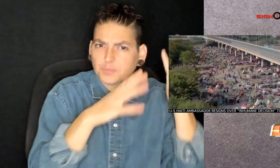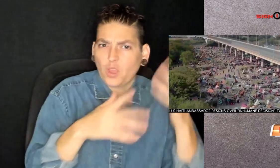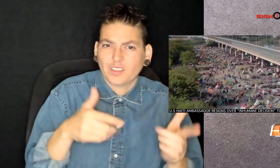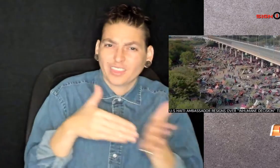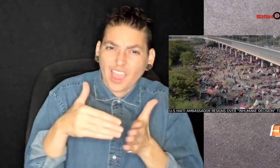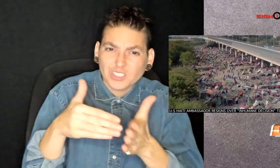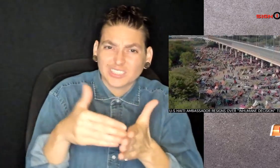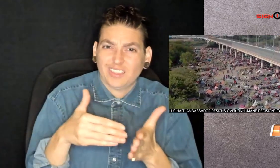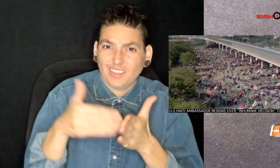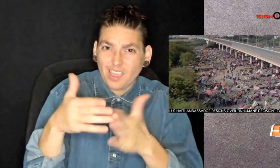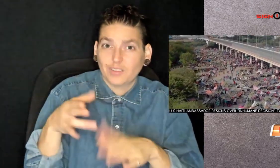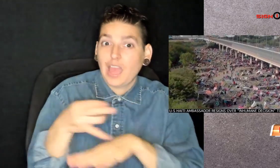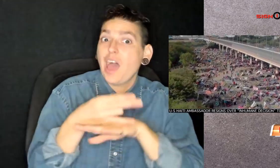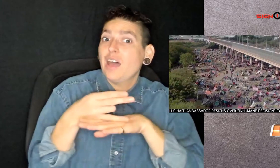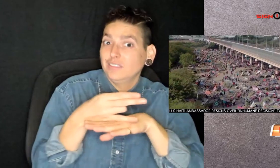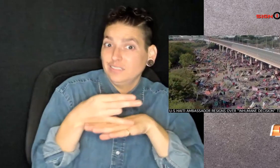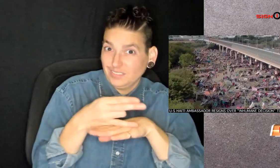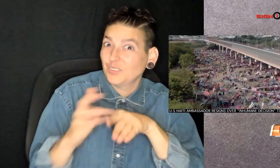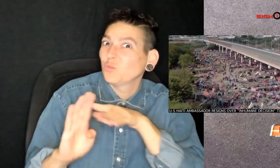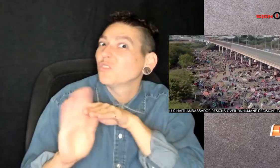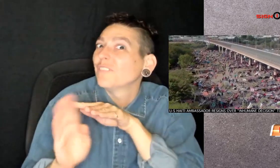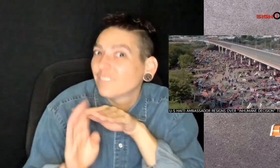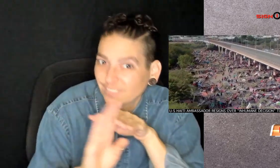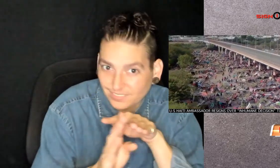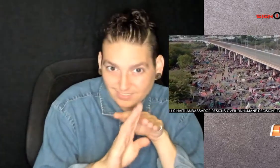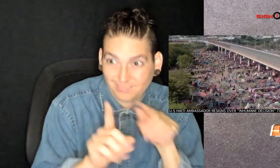Haitian refugees from the U.S. border.